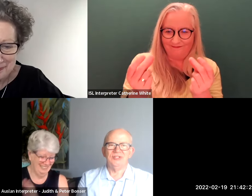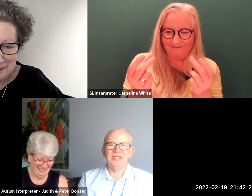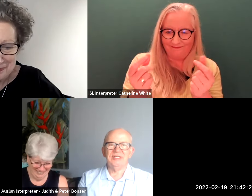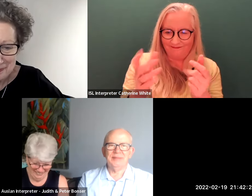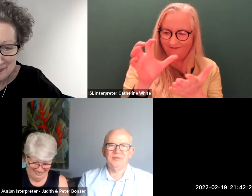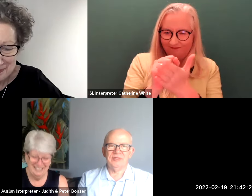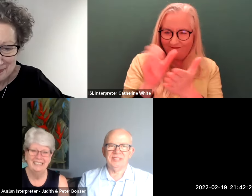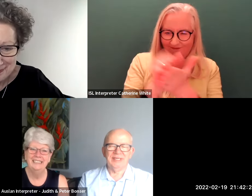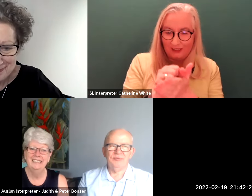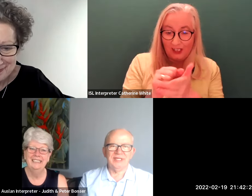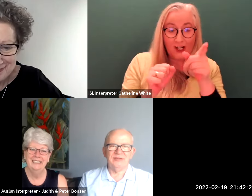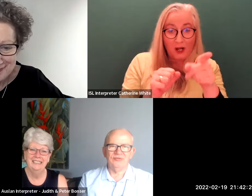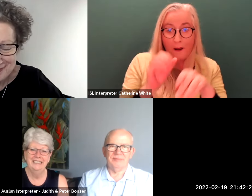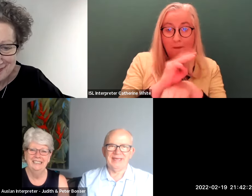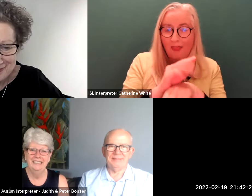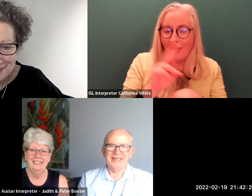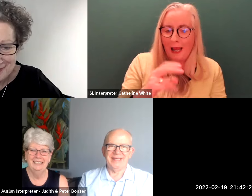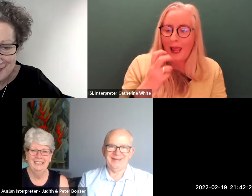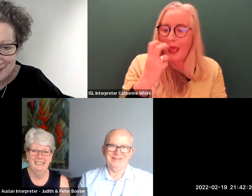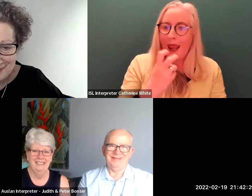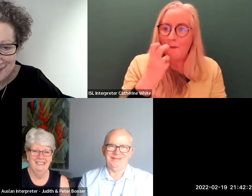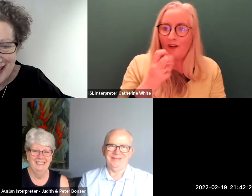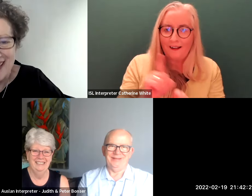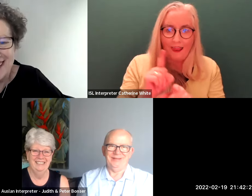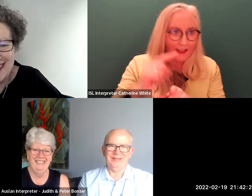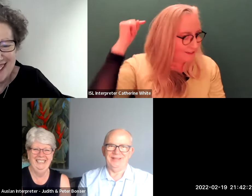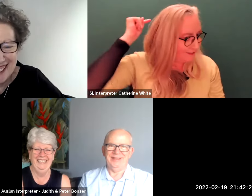she could lip read through the back of my head